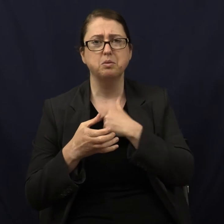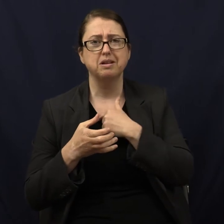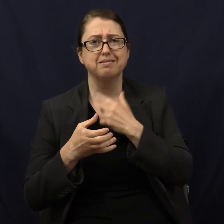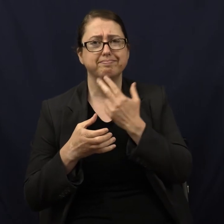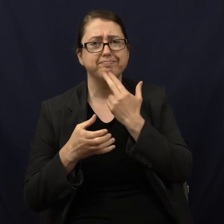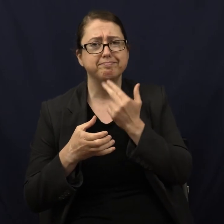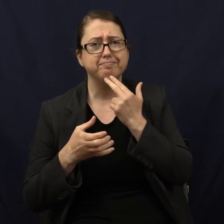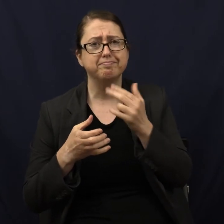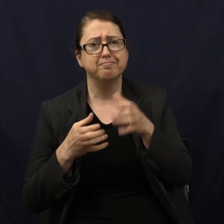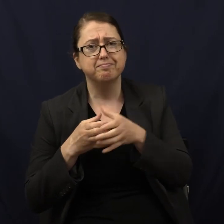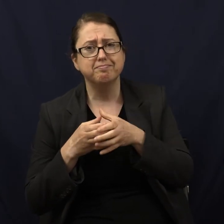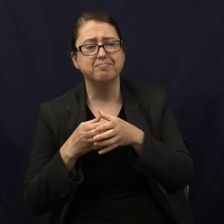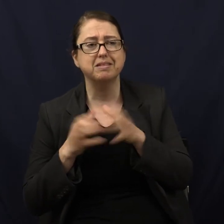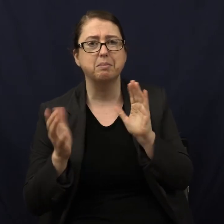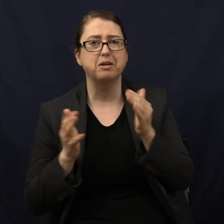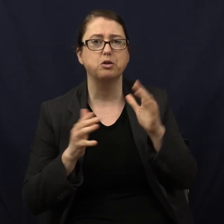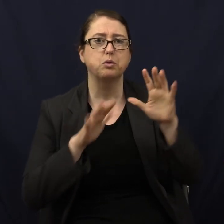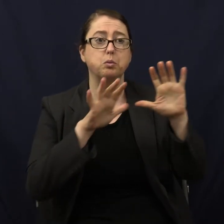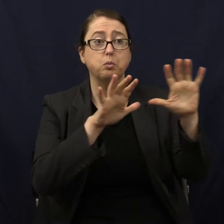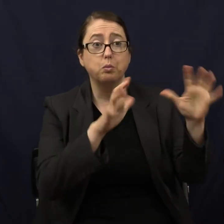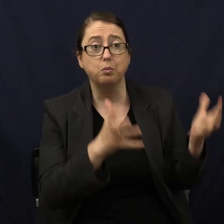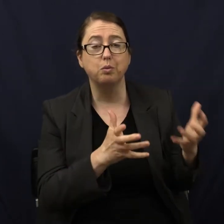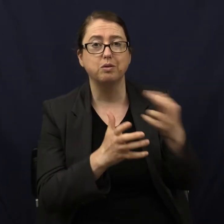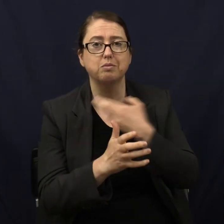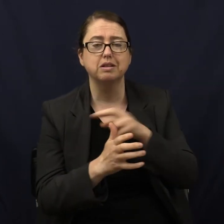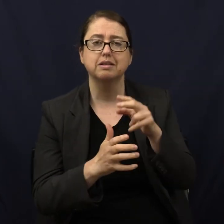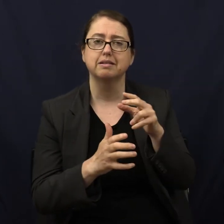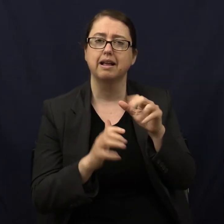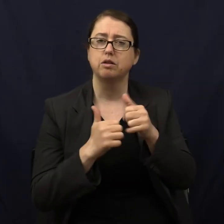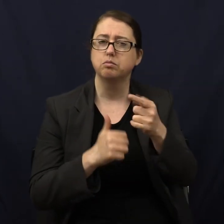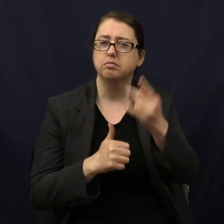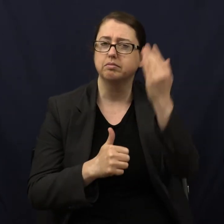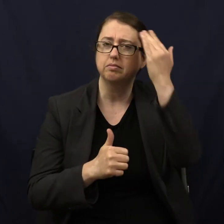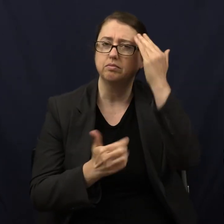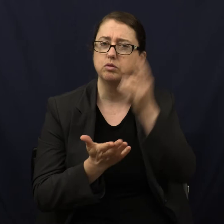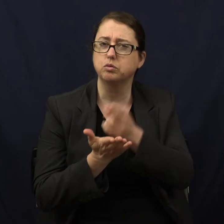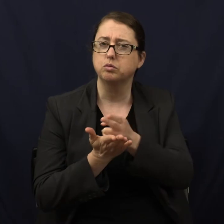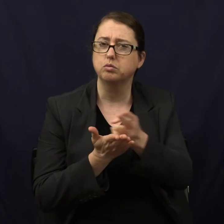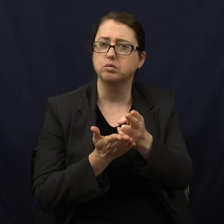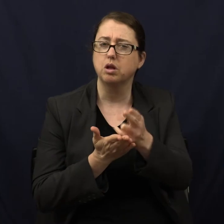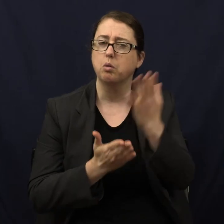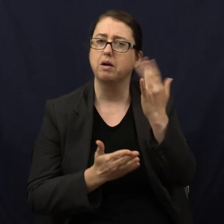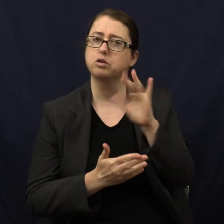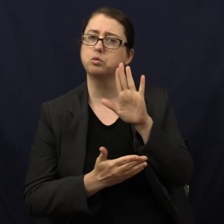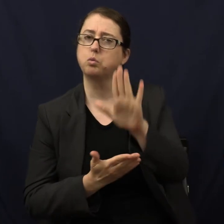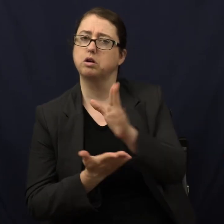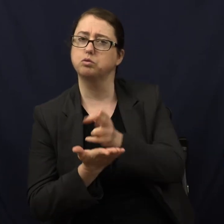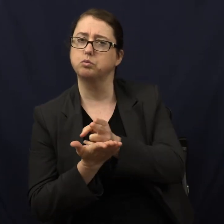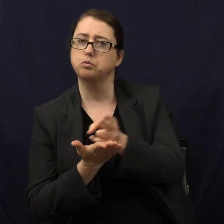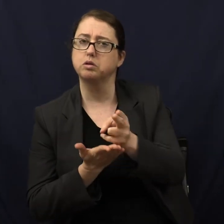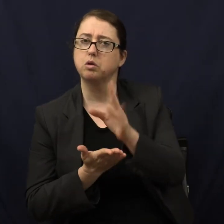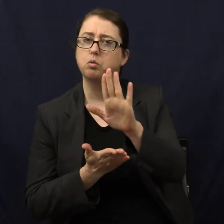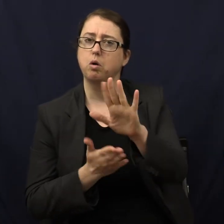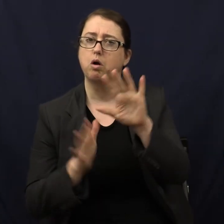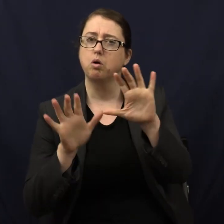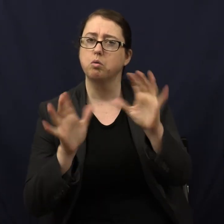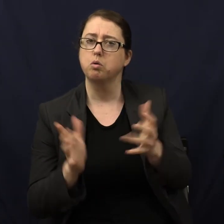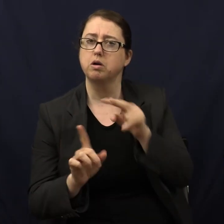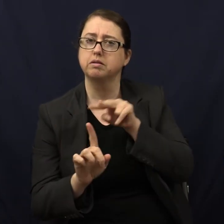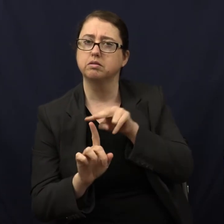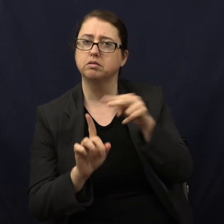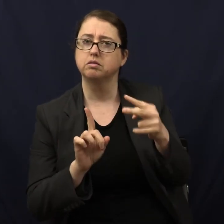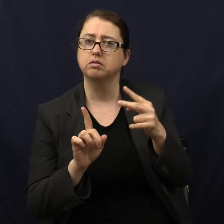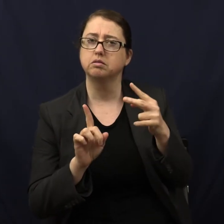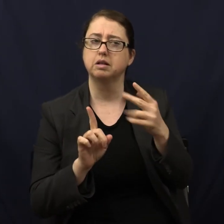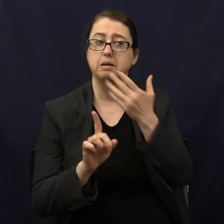isn't it? What makes you think you know the truth? Why is your truth or your worldview better than